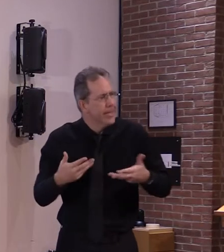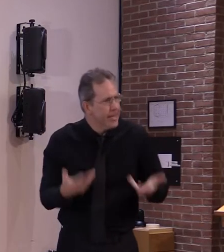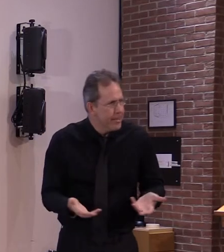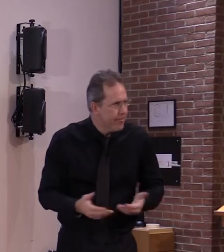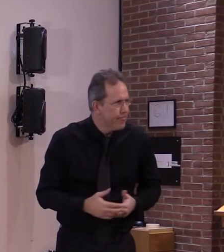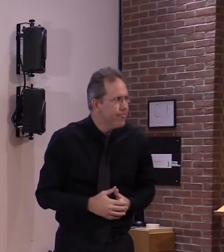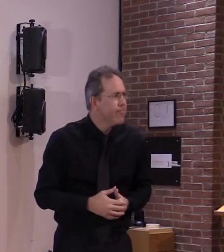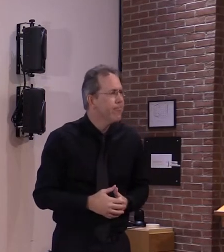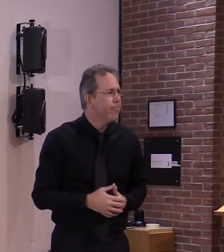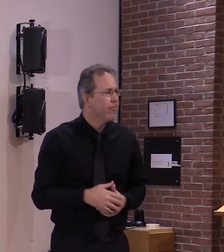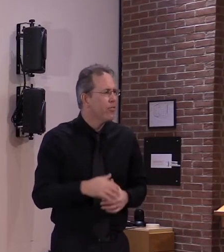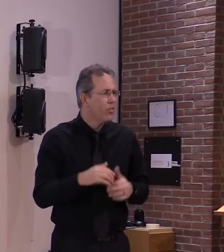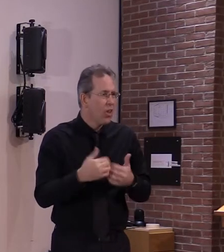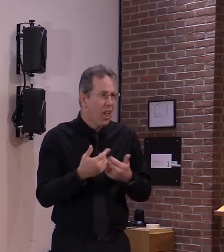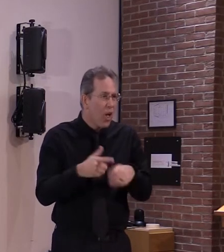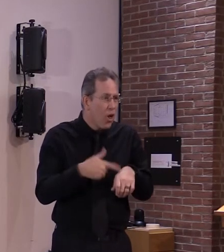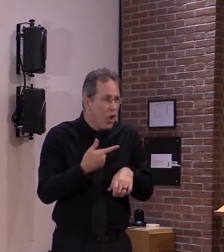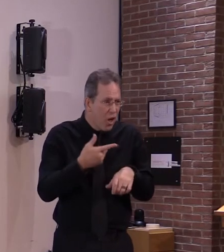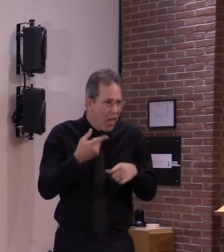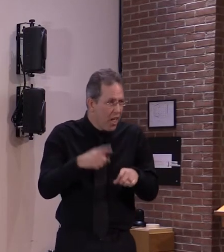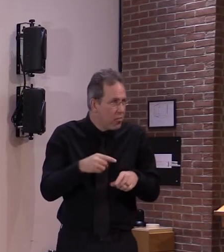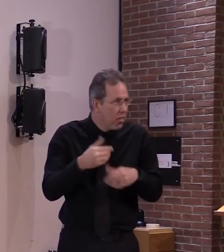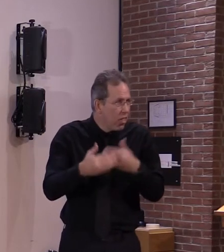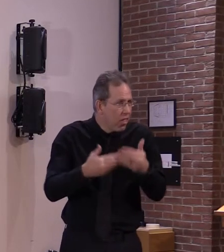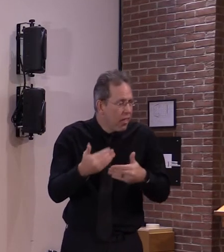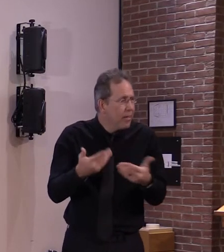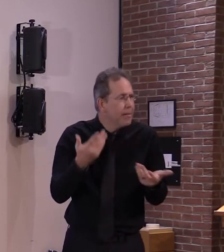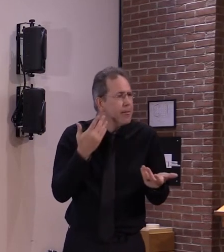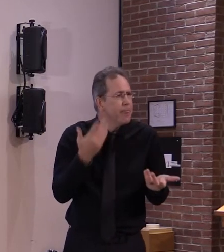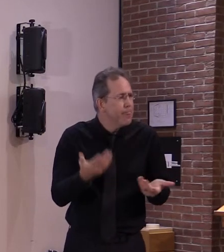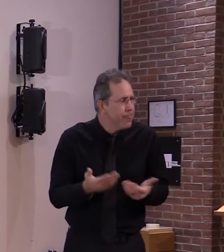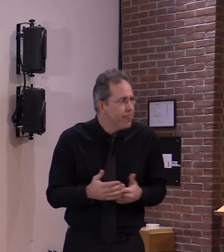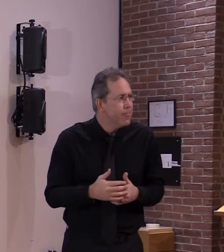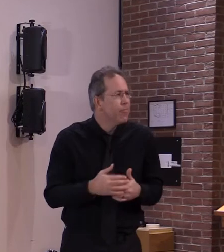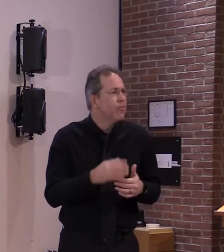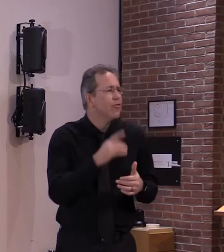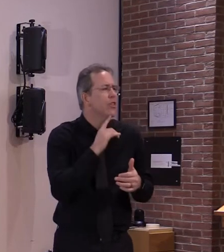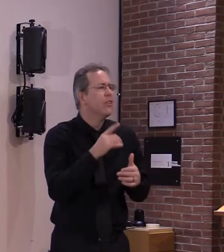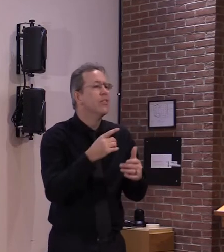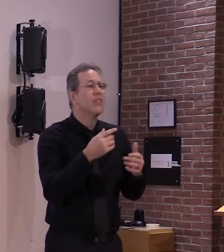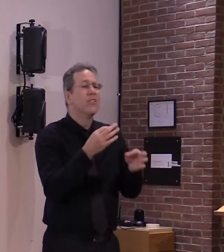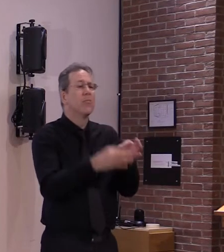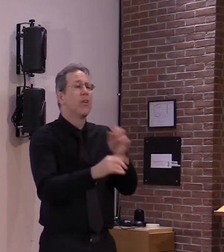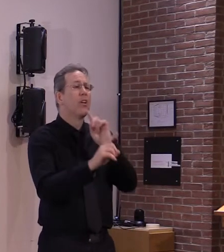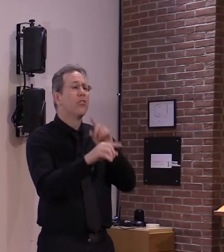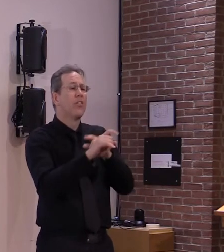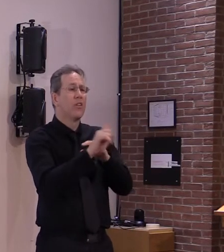curve of these kinds of outbreaks they generally span a couple of months